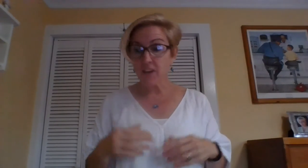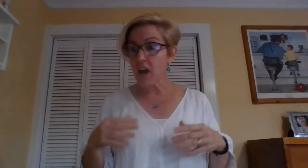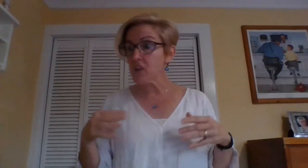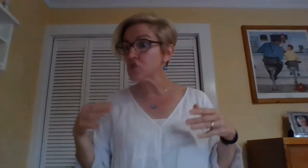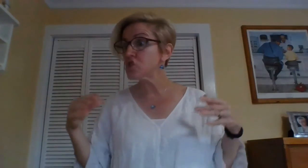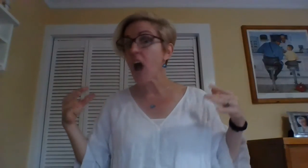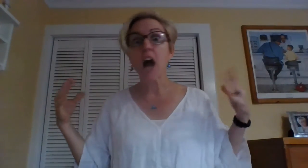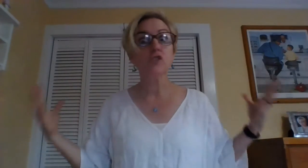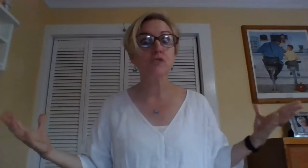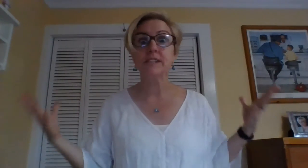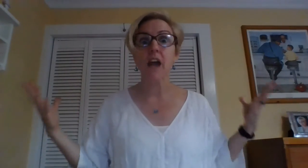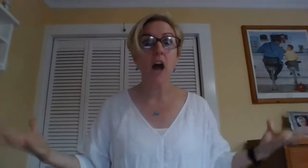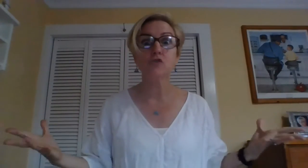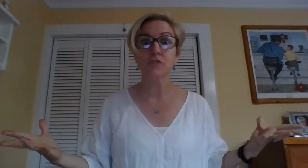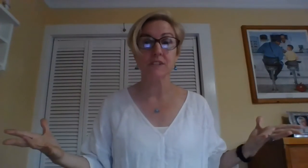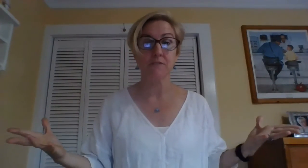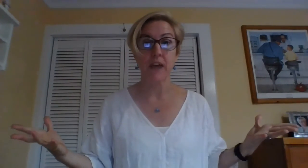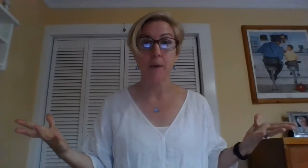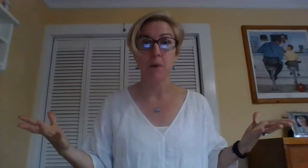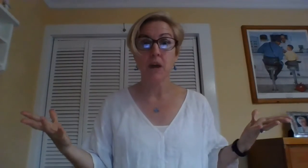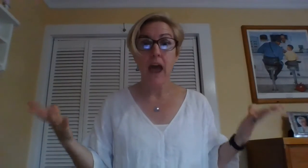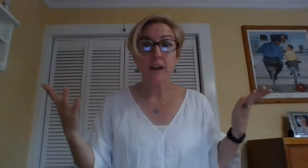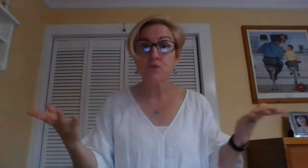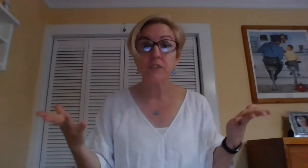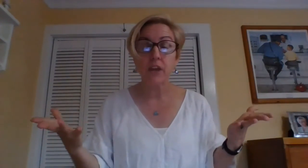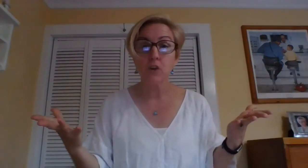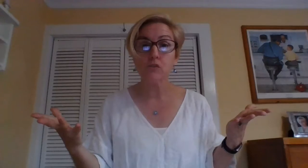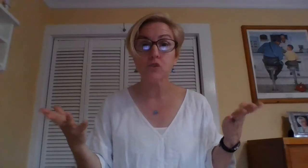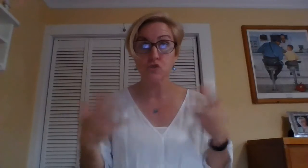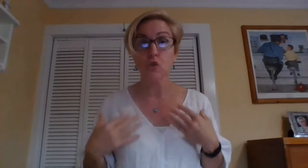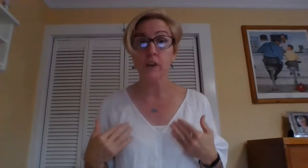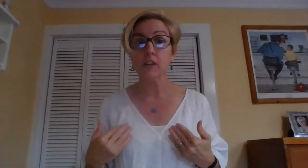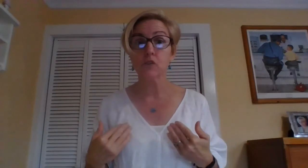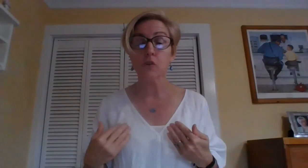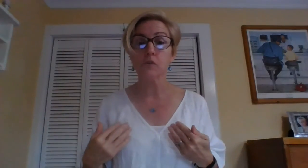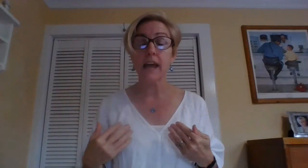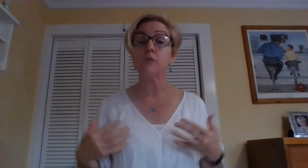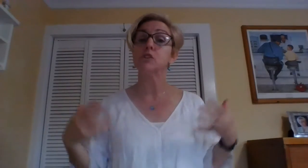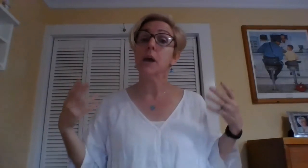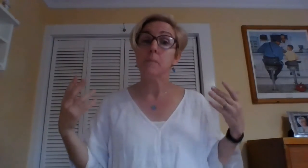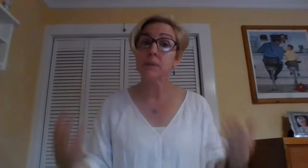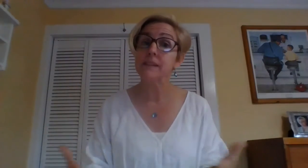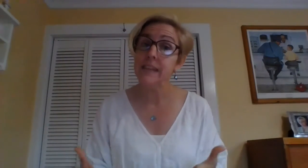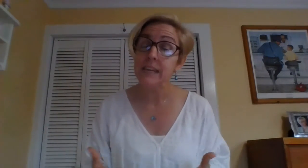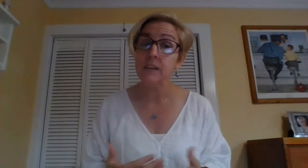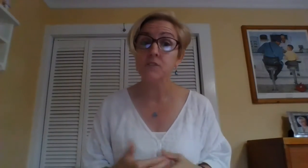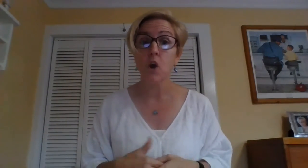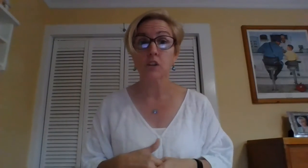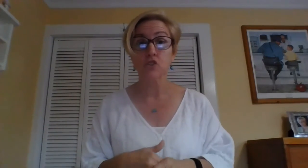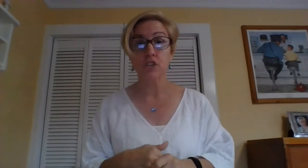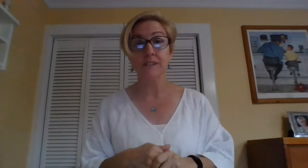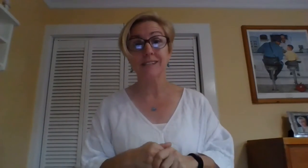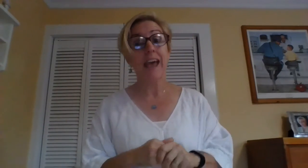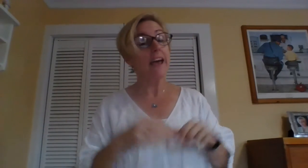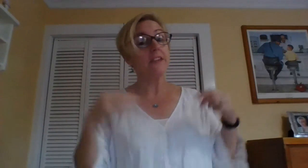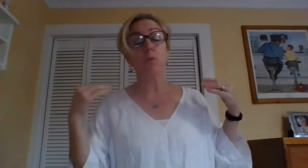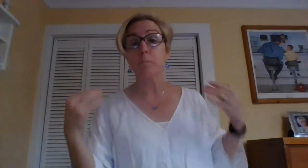And hundreds and hundreds of them, after they heard the story in their own language, believed on Jesus, and they were